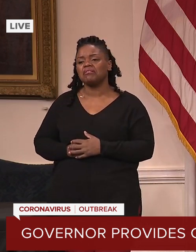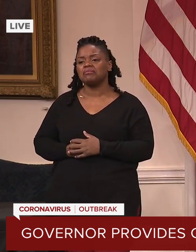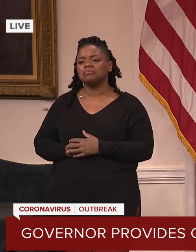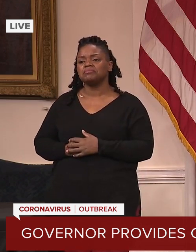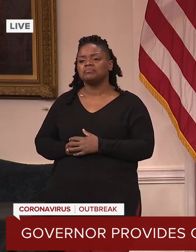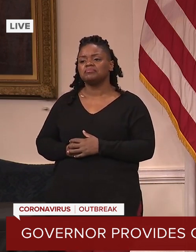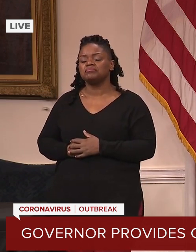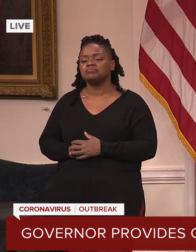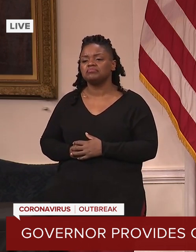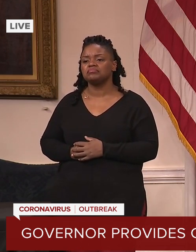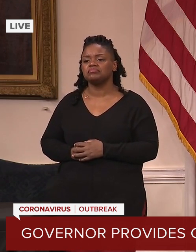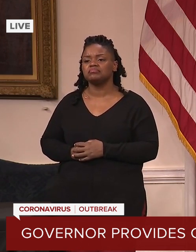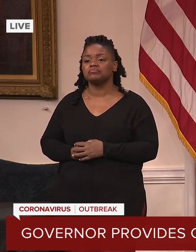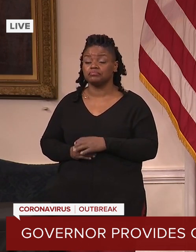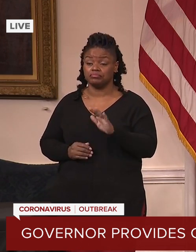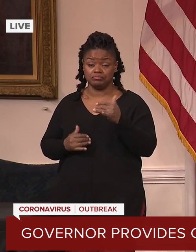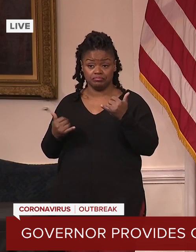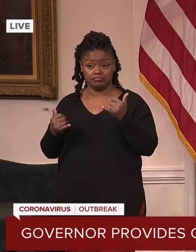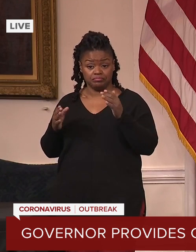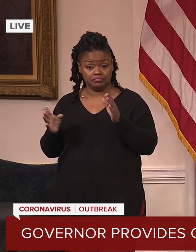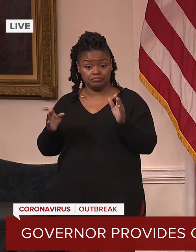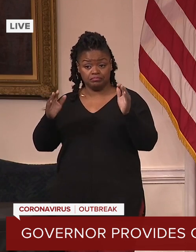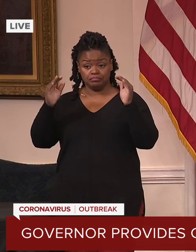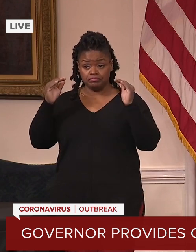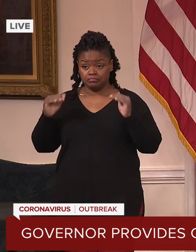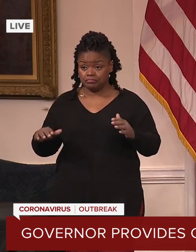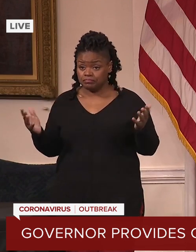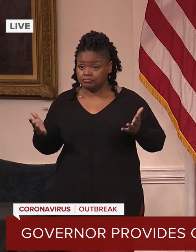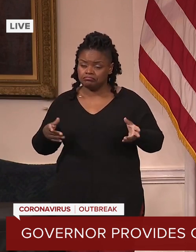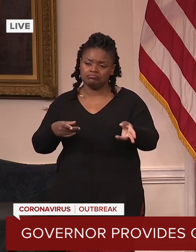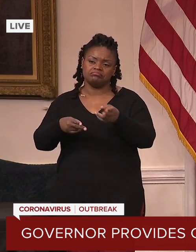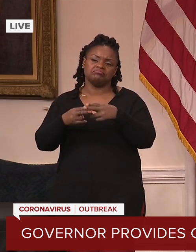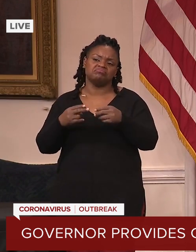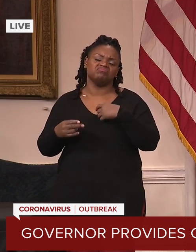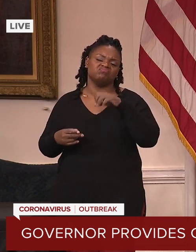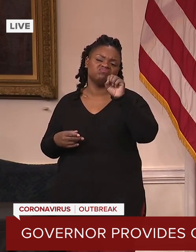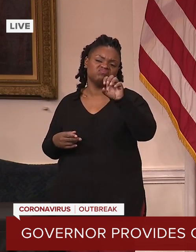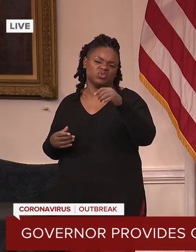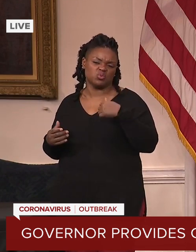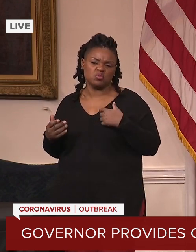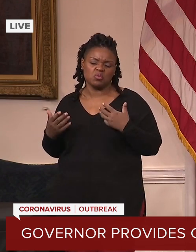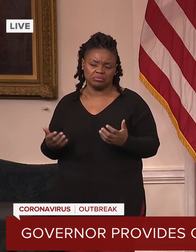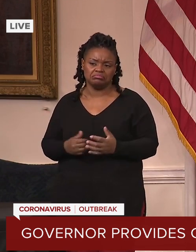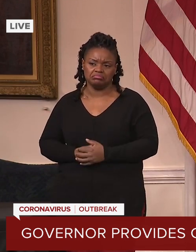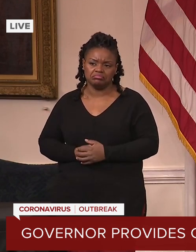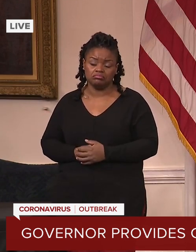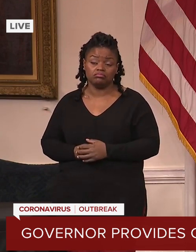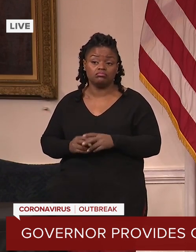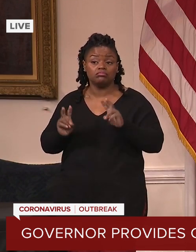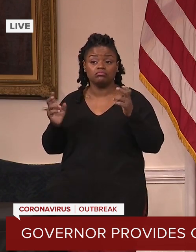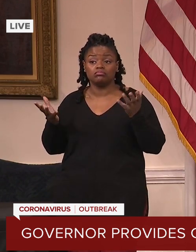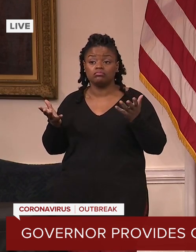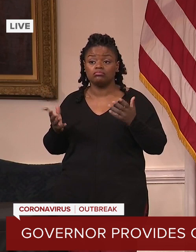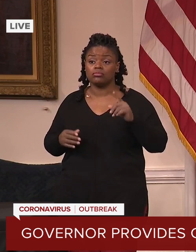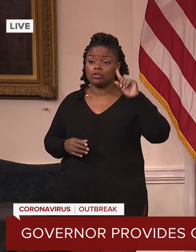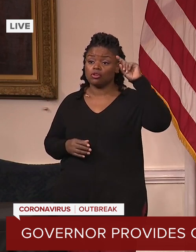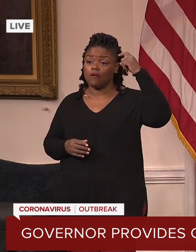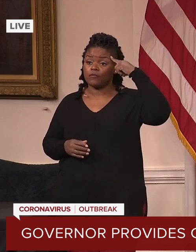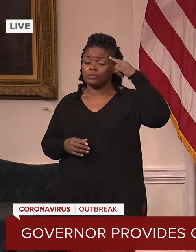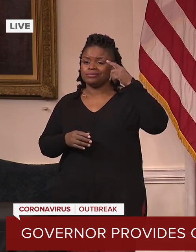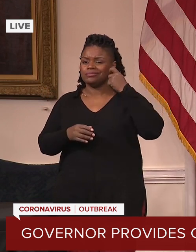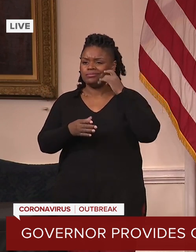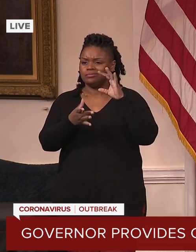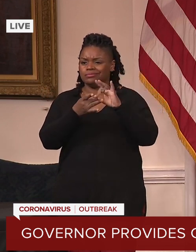So I wanted to shift gears and just touch for a moment to a topic that the governor also alluded to, and that's about the UK